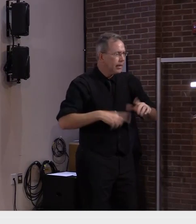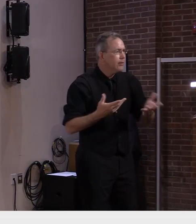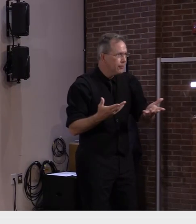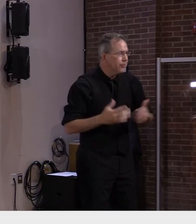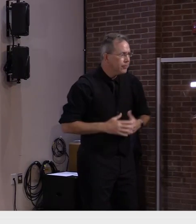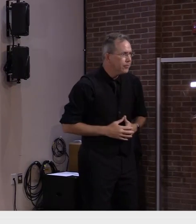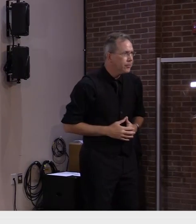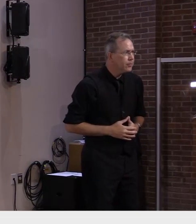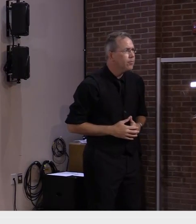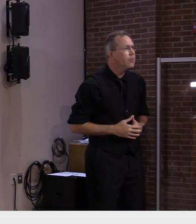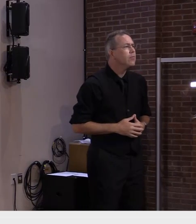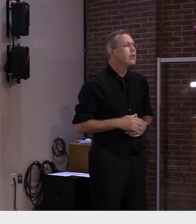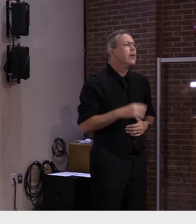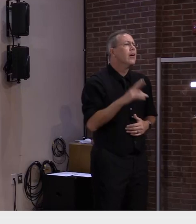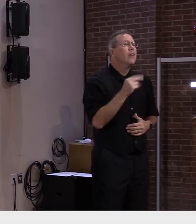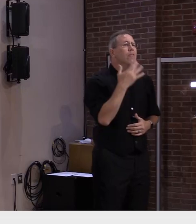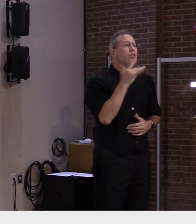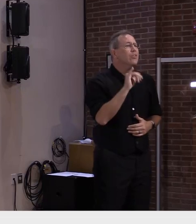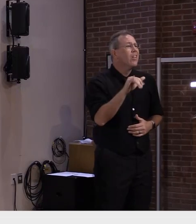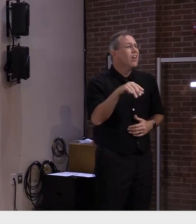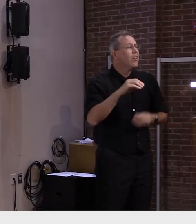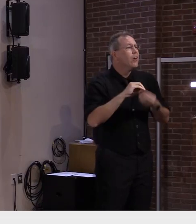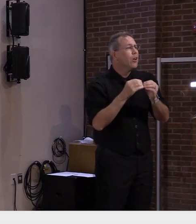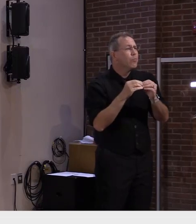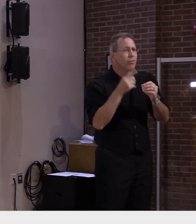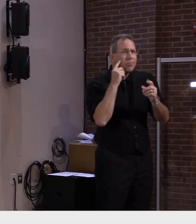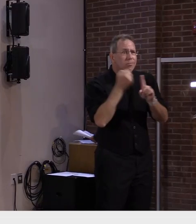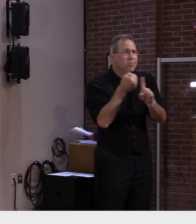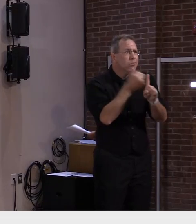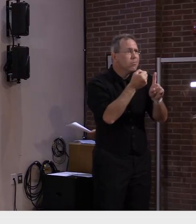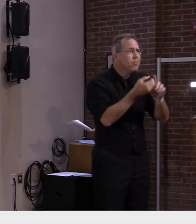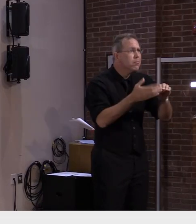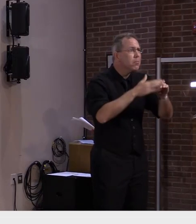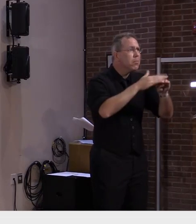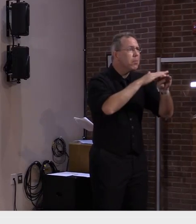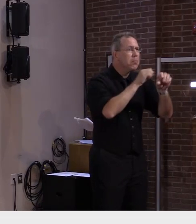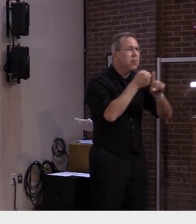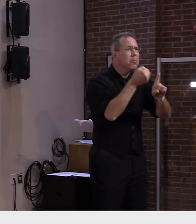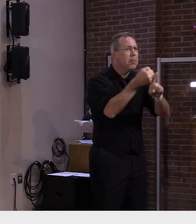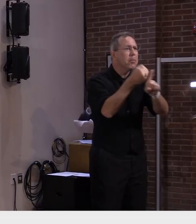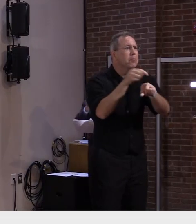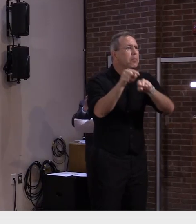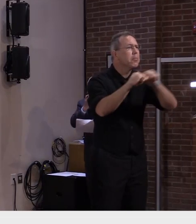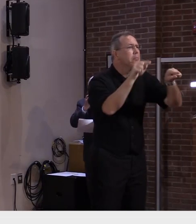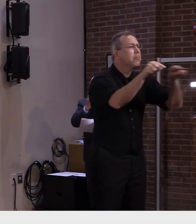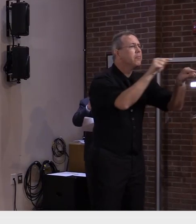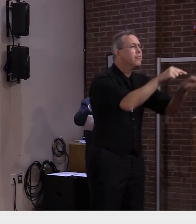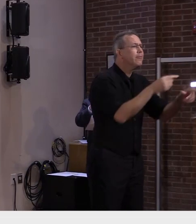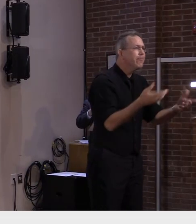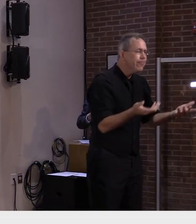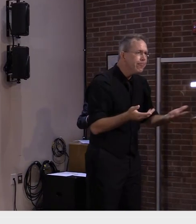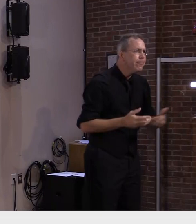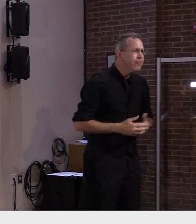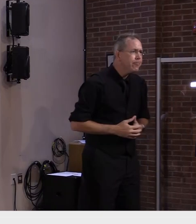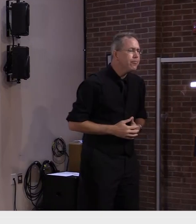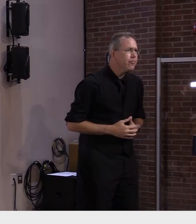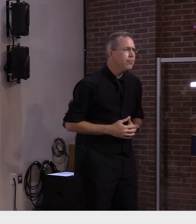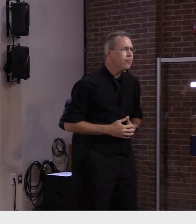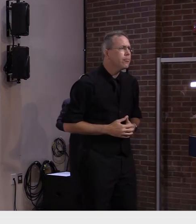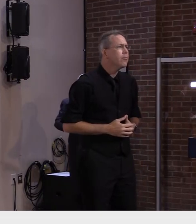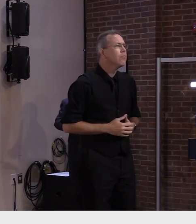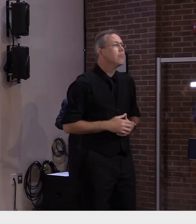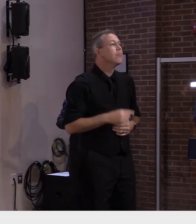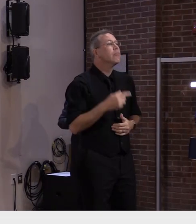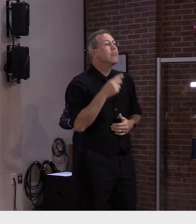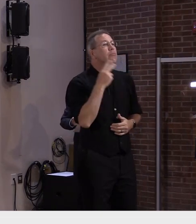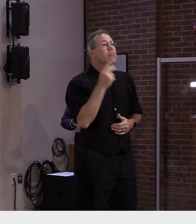large enough number for the Delta spread as we can see from our own numbers and the rest of the highly vaccinated Northeast